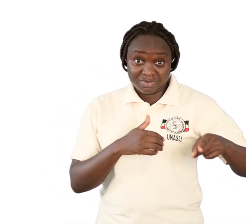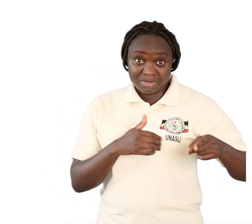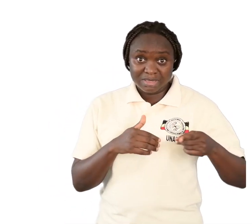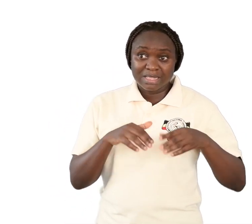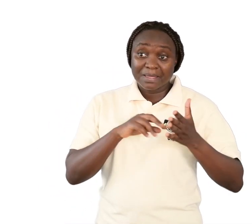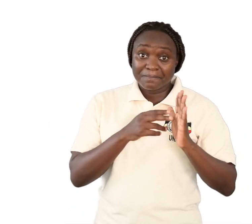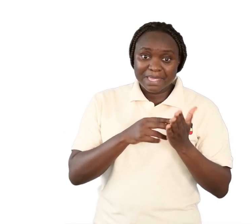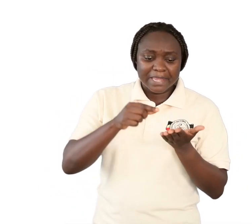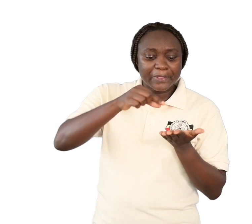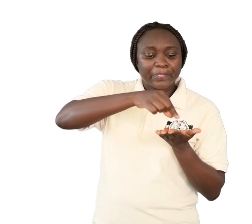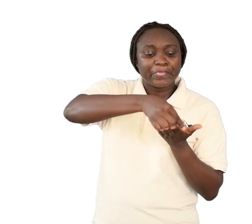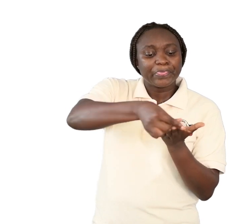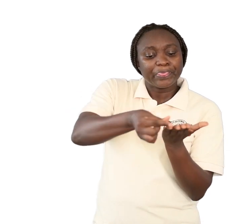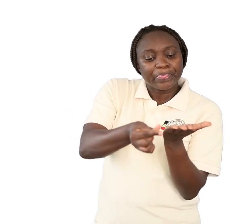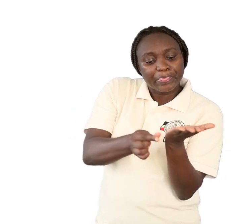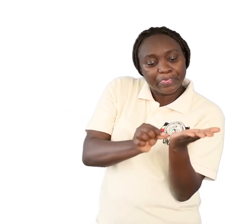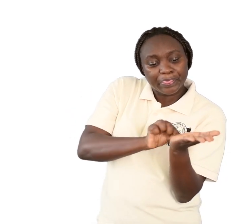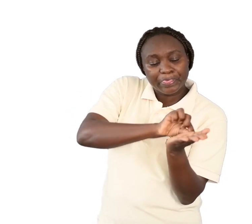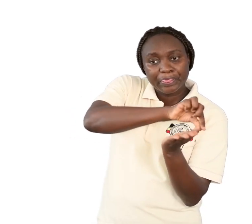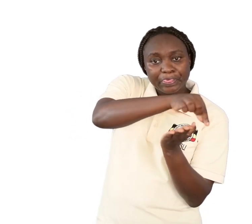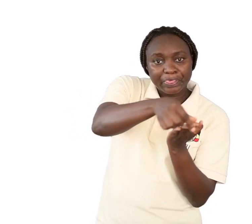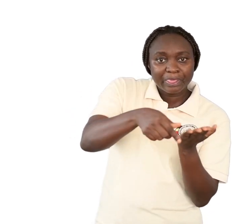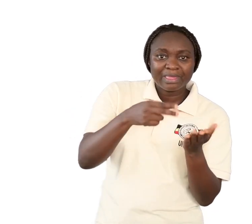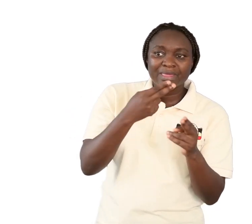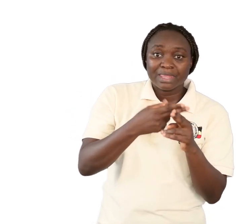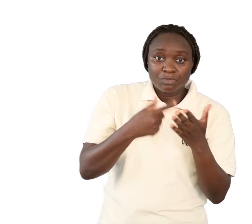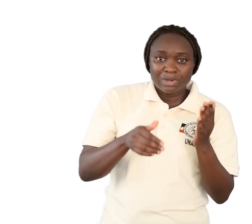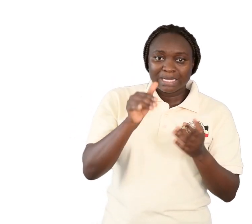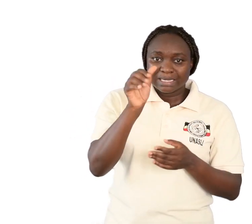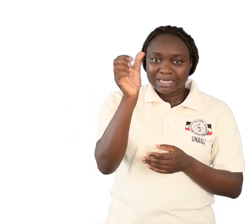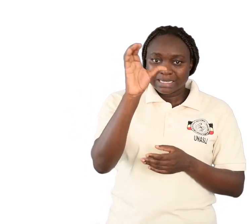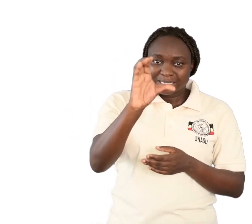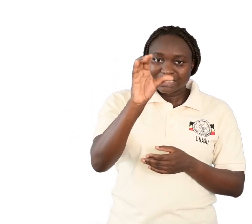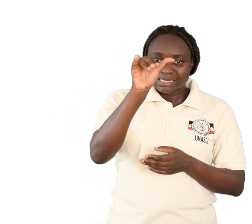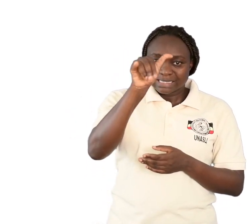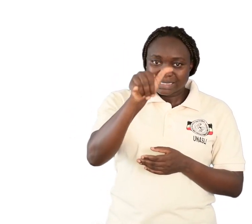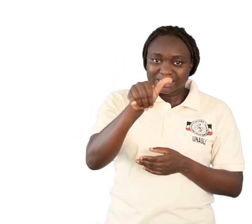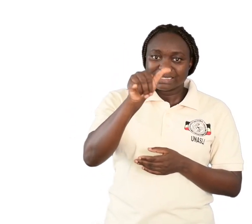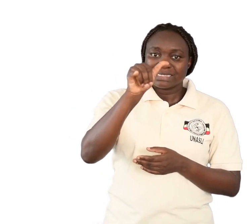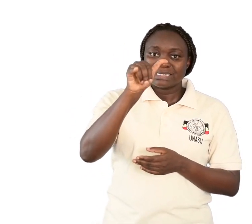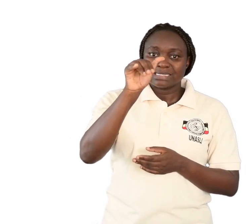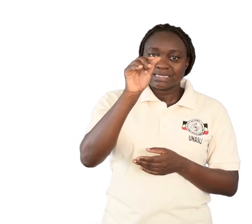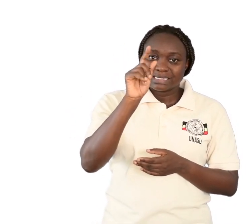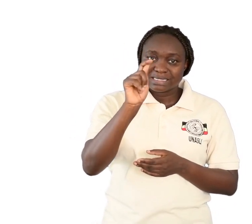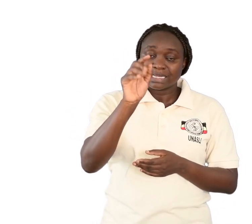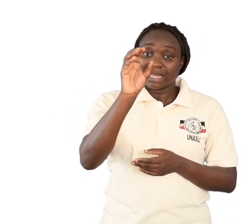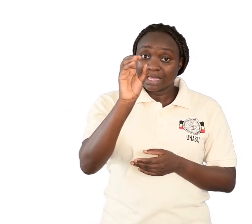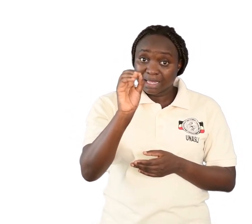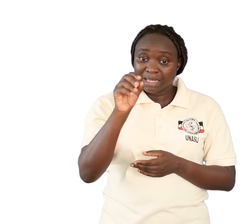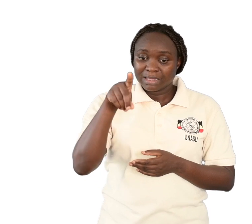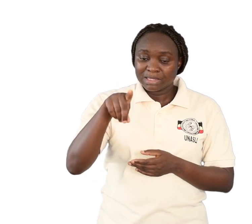is called the cytoplasm. Can you say that after me?